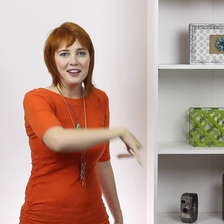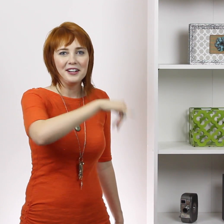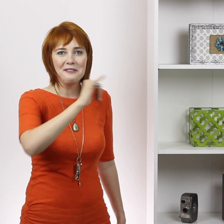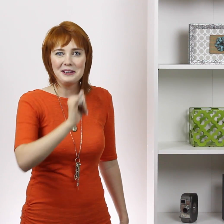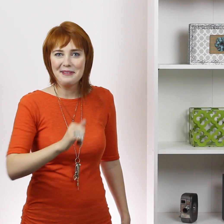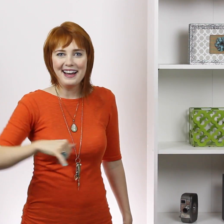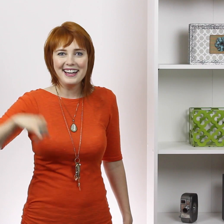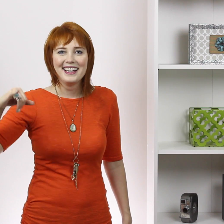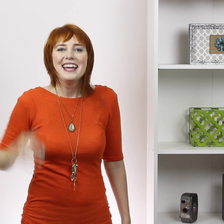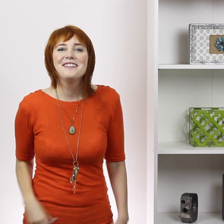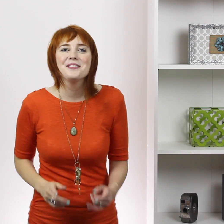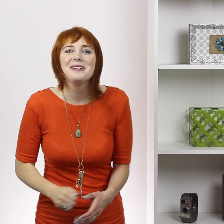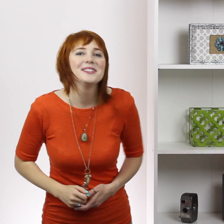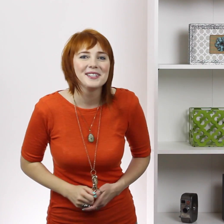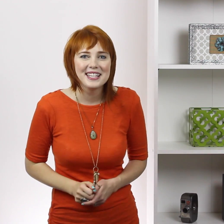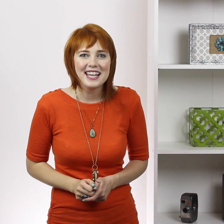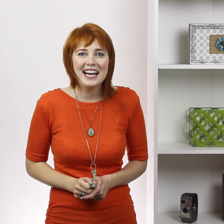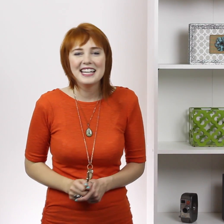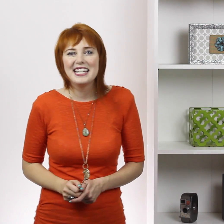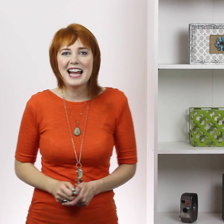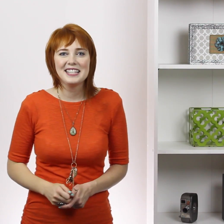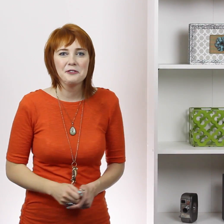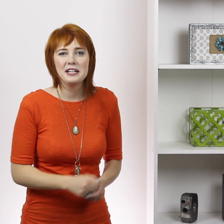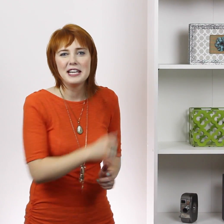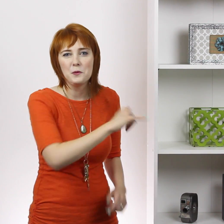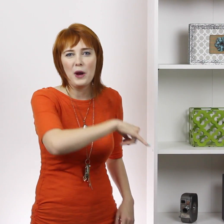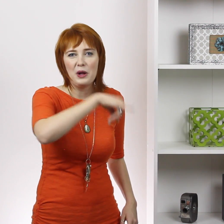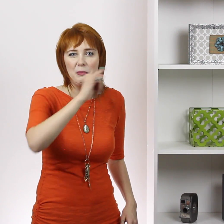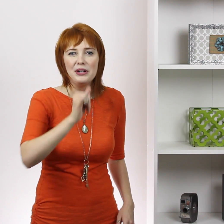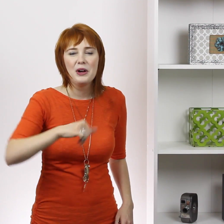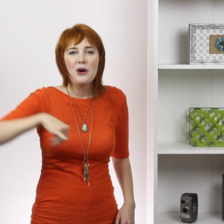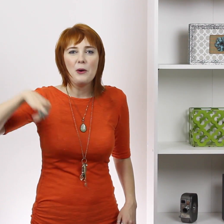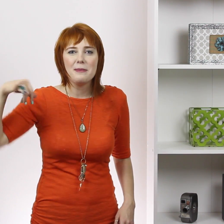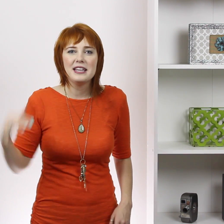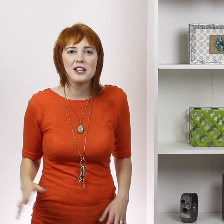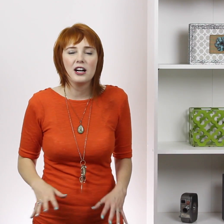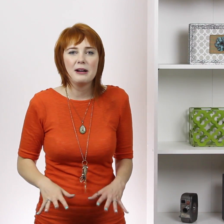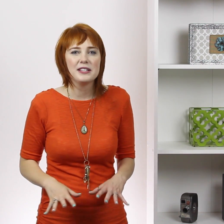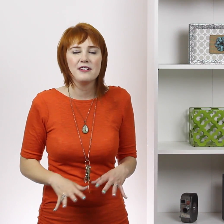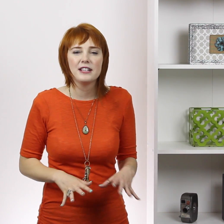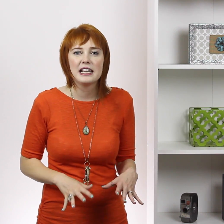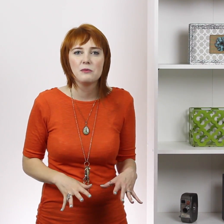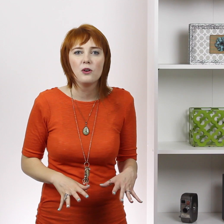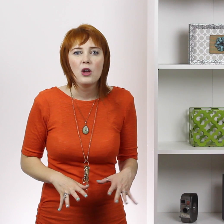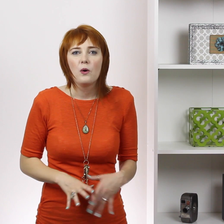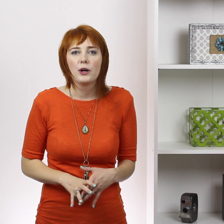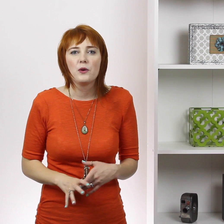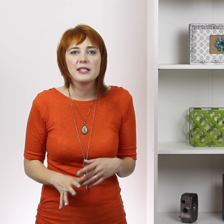going by. If your baby learns a sign, then he can ask to read his whale book or maybe he can talk about his favorite animal or go to